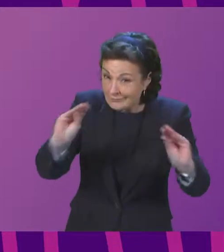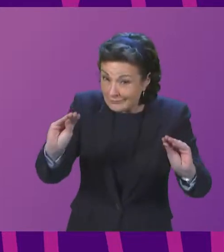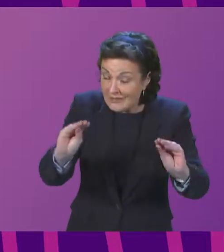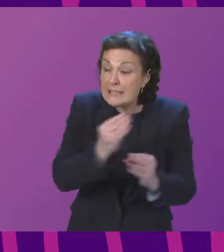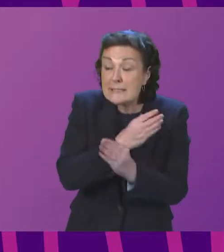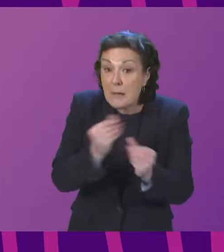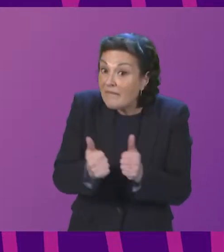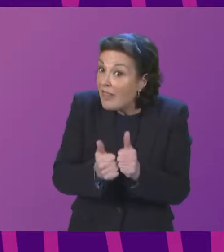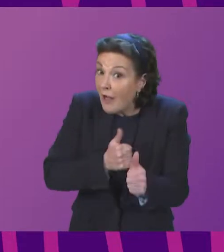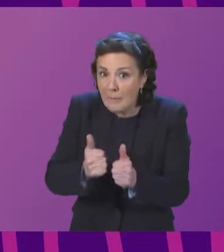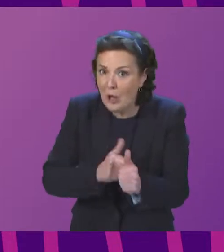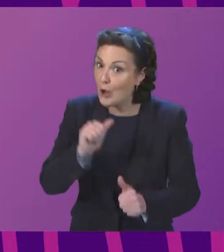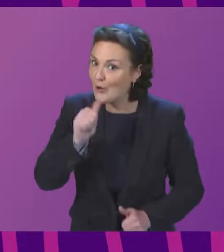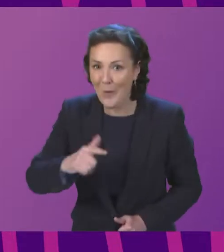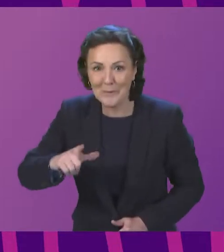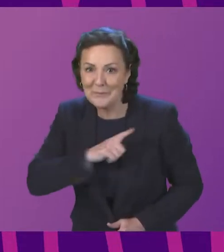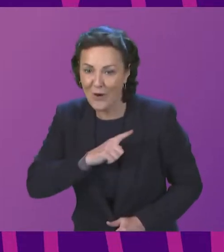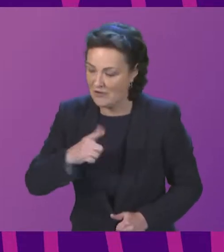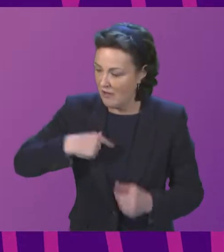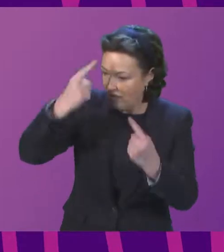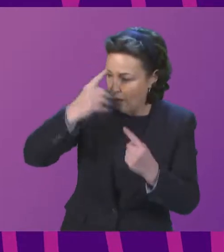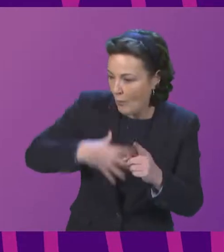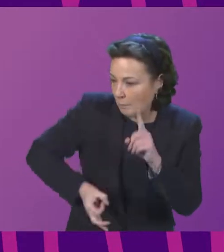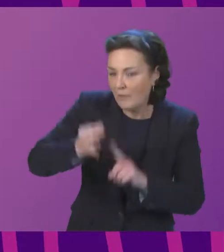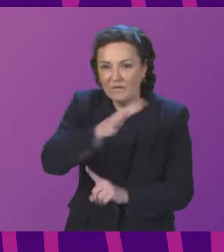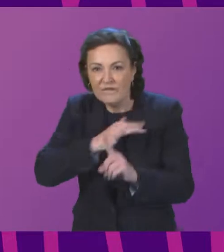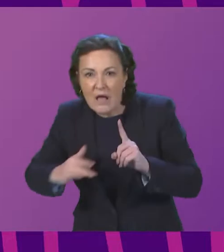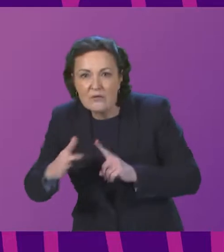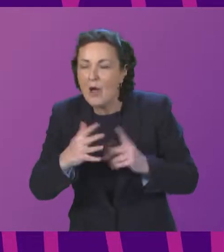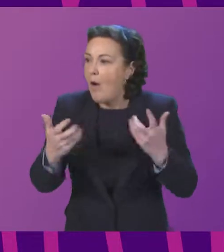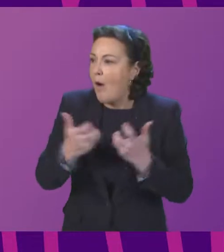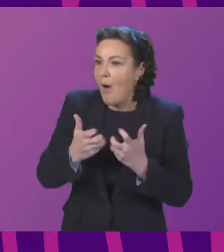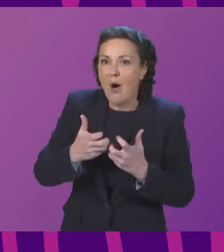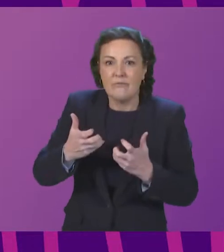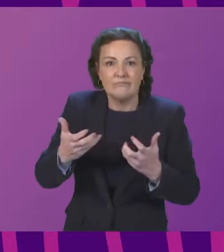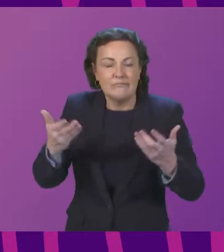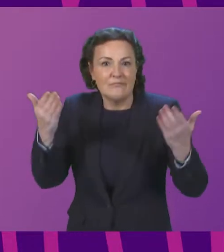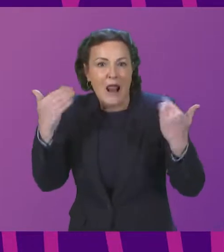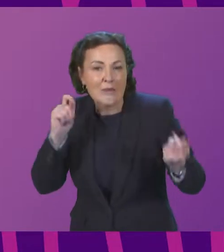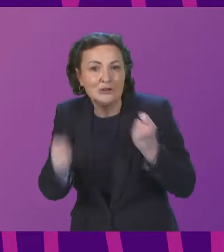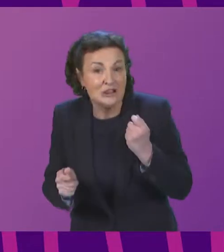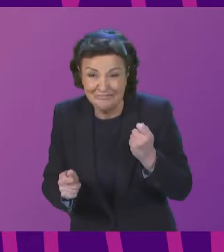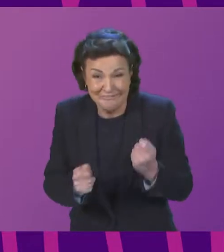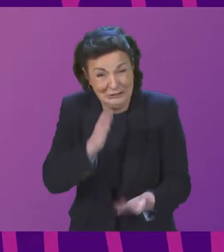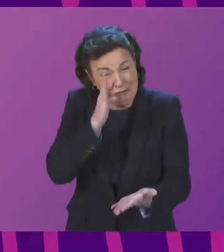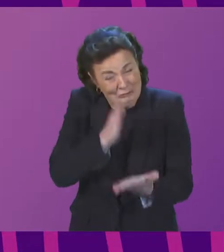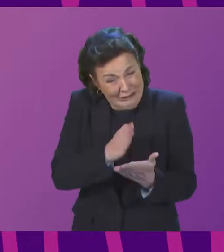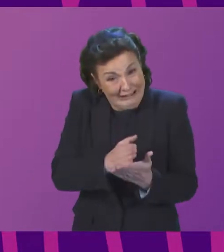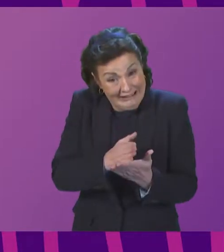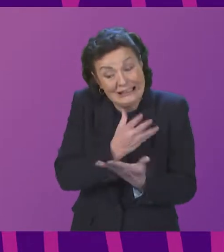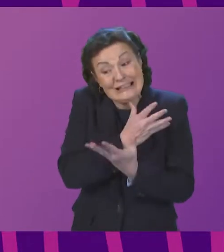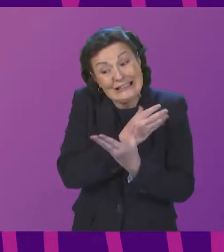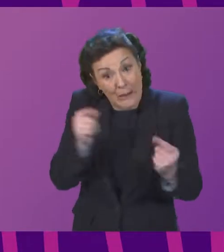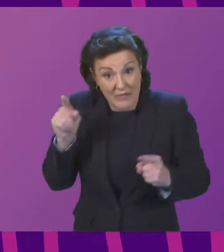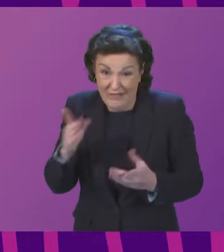change or the environment, it's about tax efficient funds. Some might even describe it as tax avoidance funds for